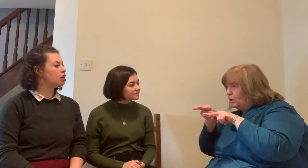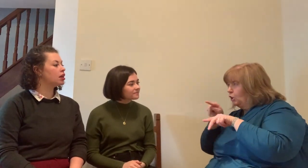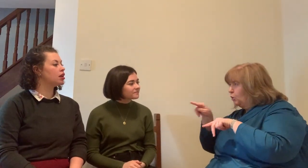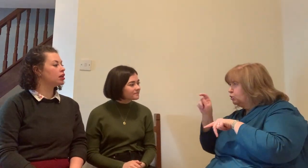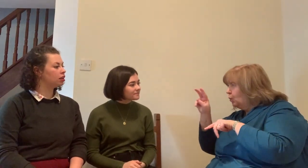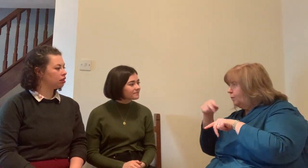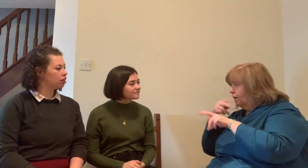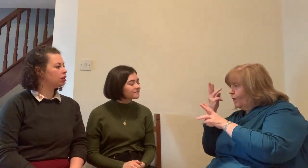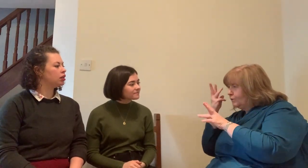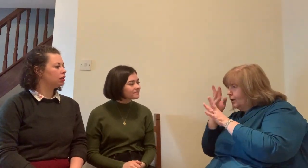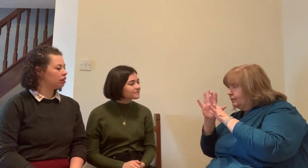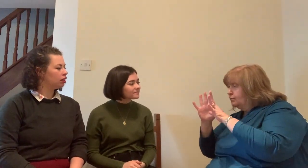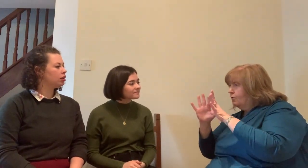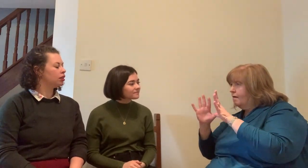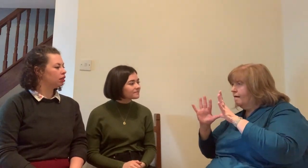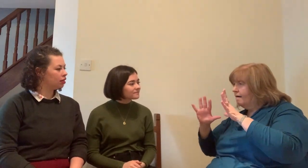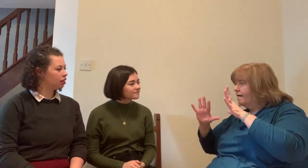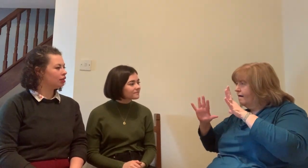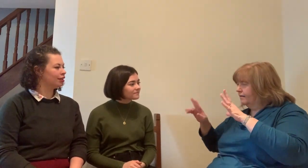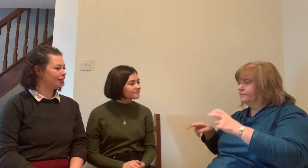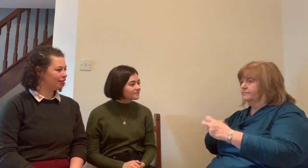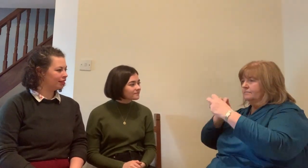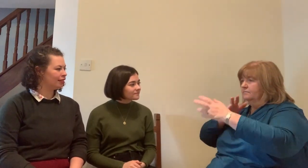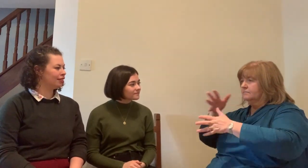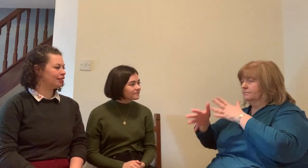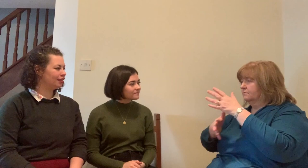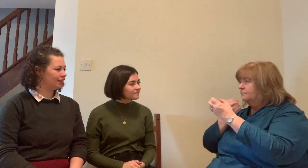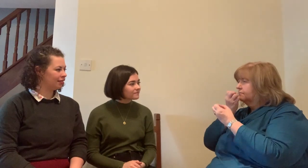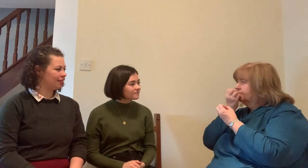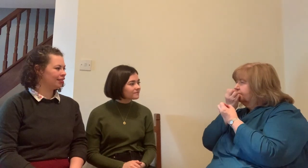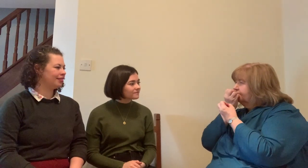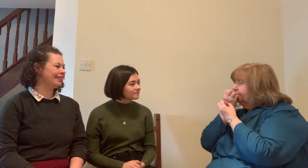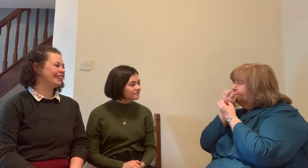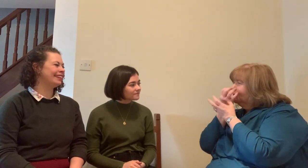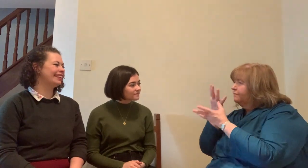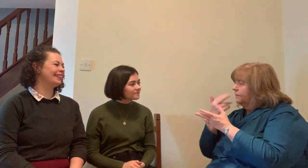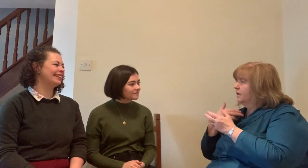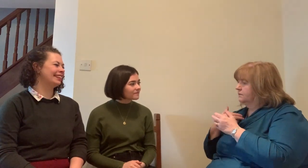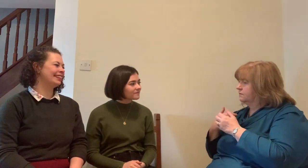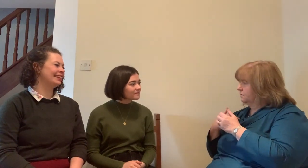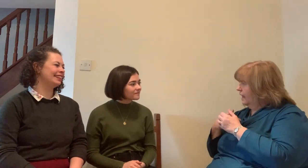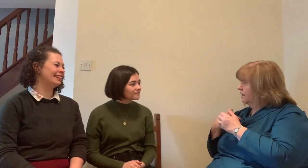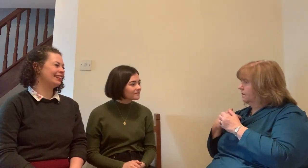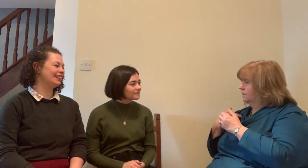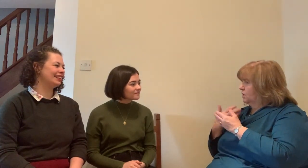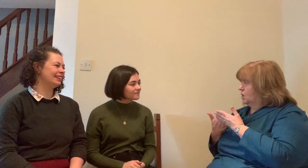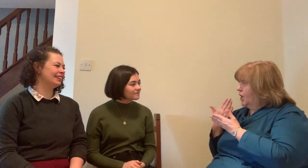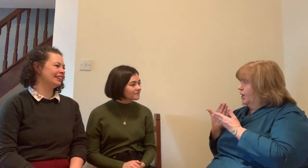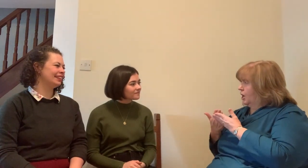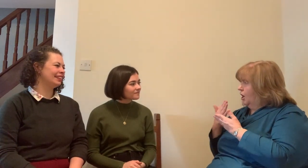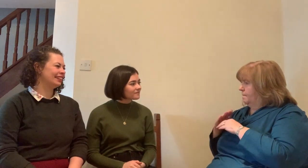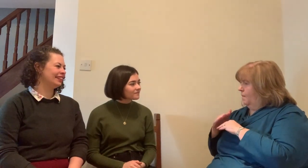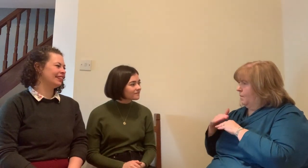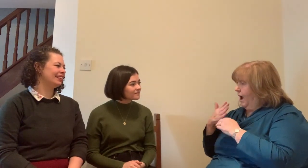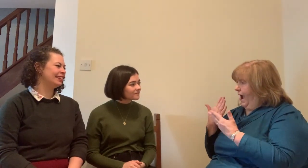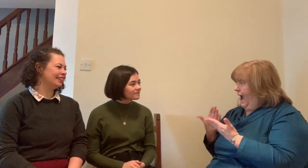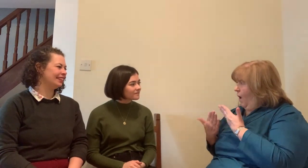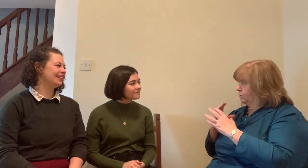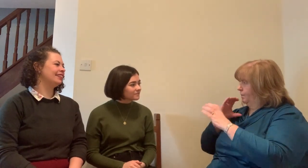her name is Deirdre Lynch and she works with deaf blind people on a regular basis and she's highly skilled has a really good relationship working with deaf blind and